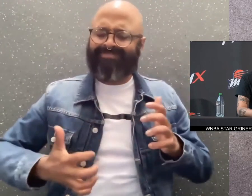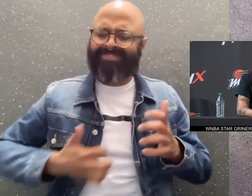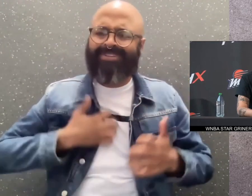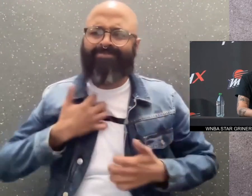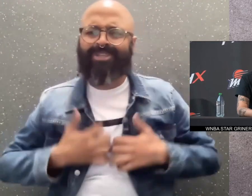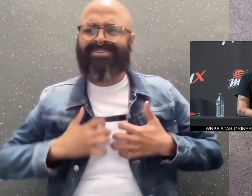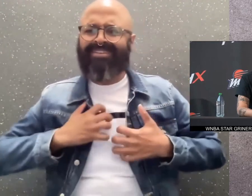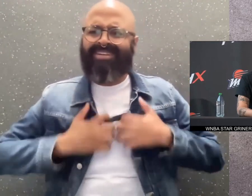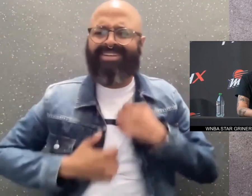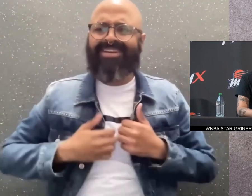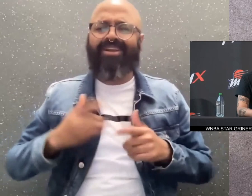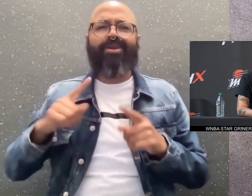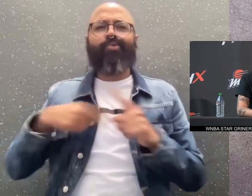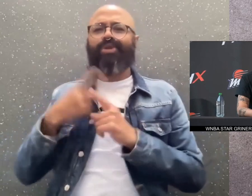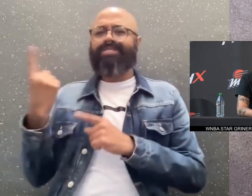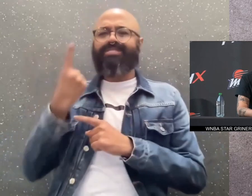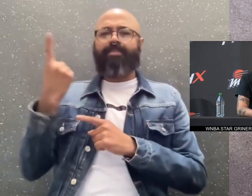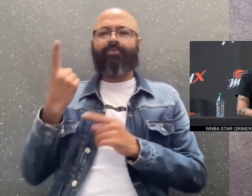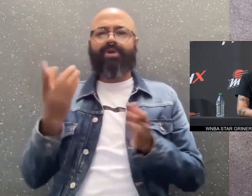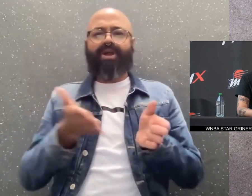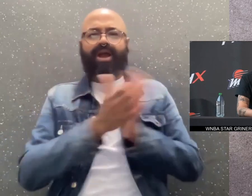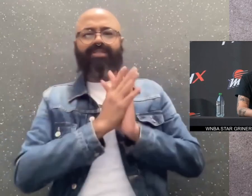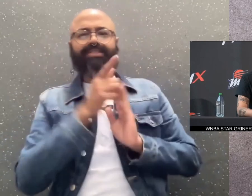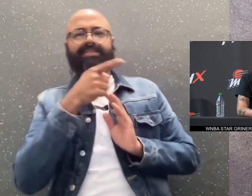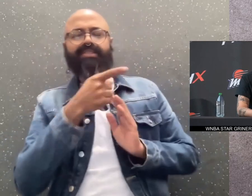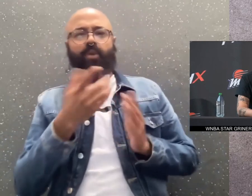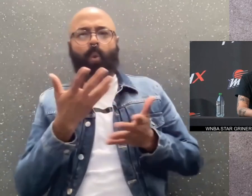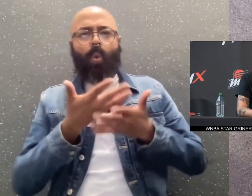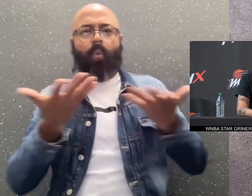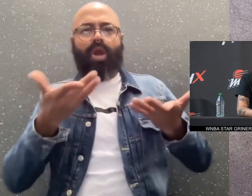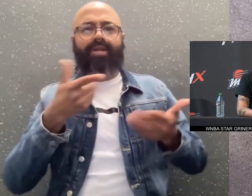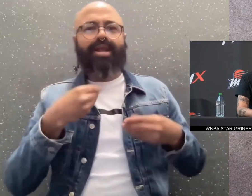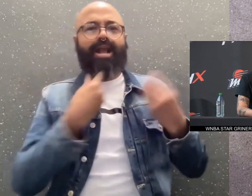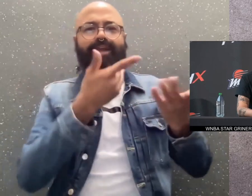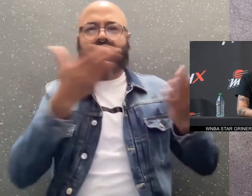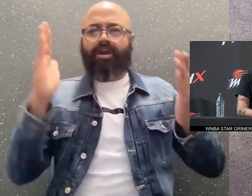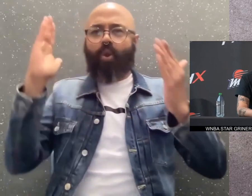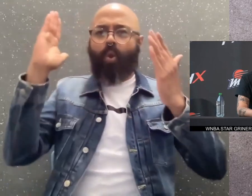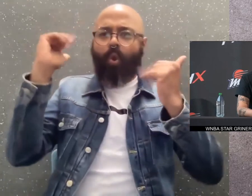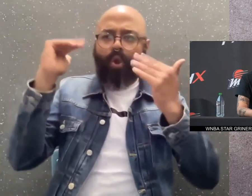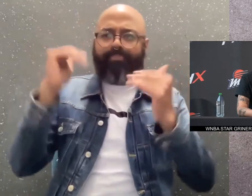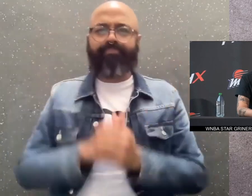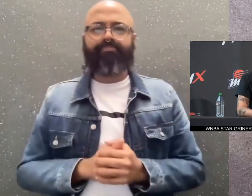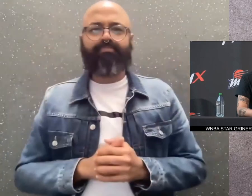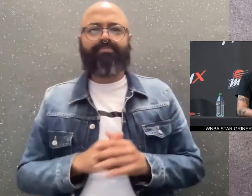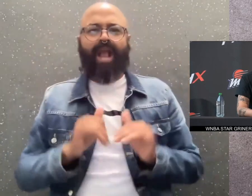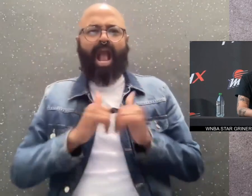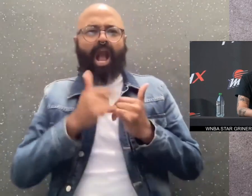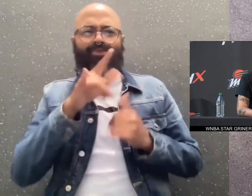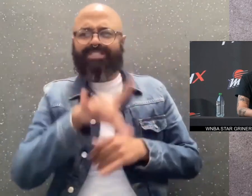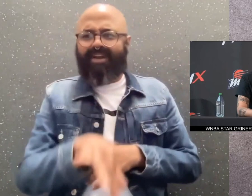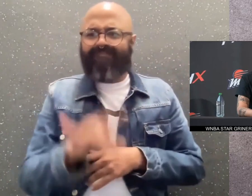She became very emotional when someone asked her what gave her hope and how she found the strength to finally speak out.